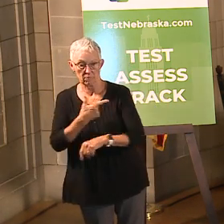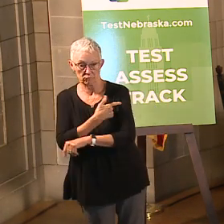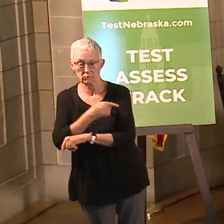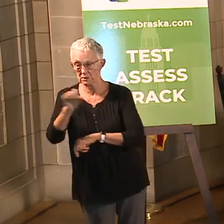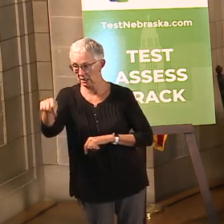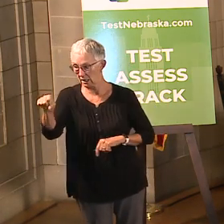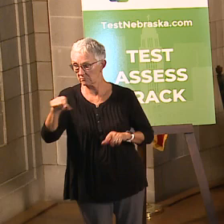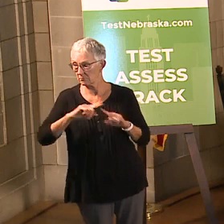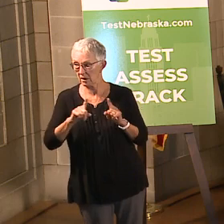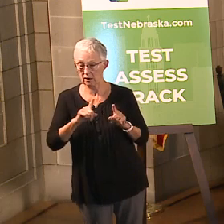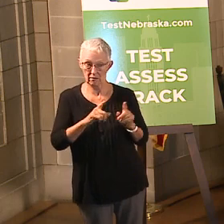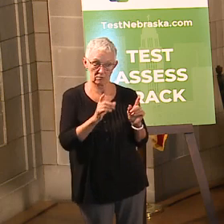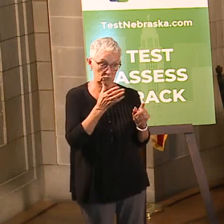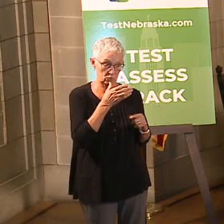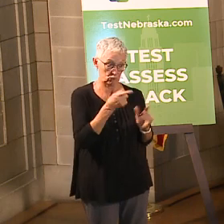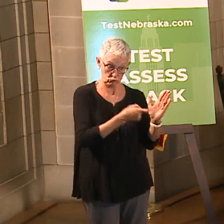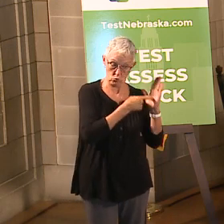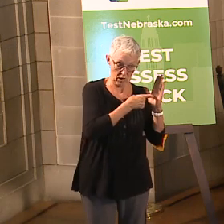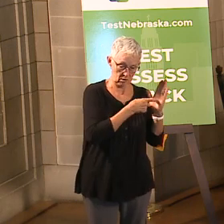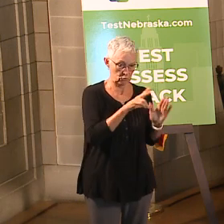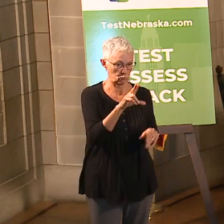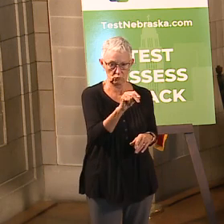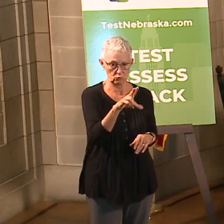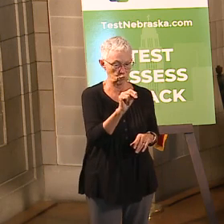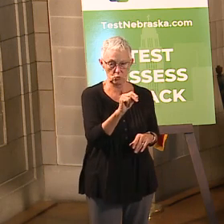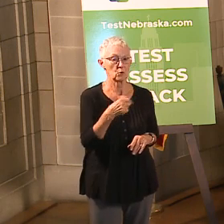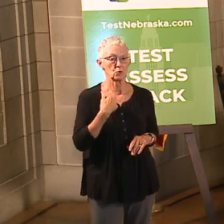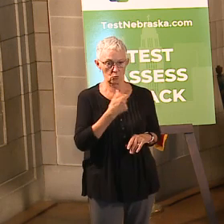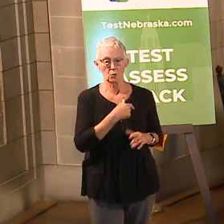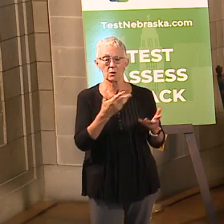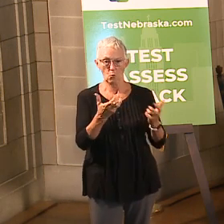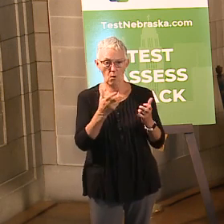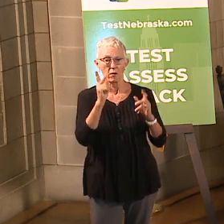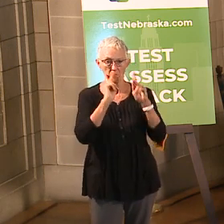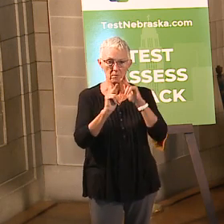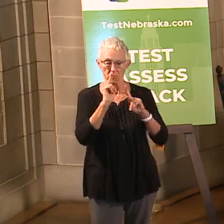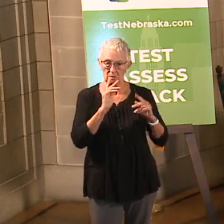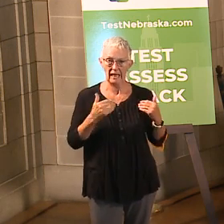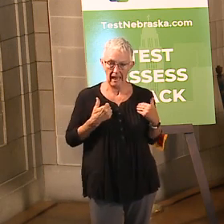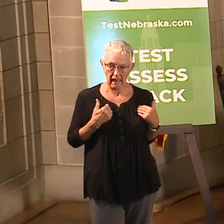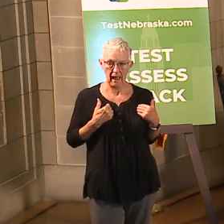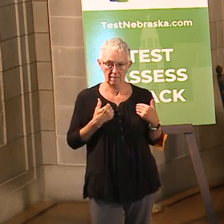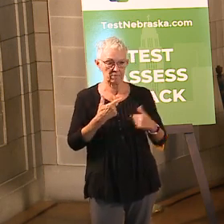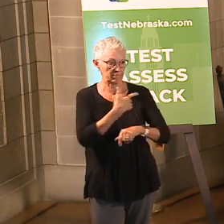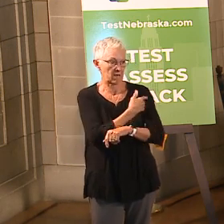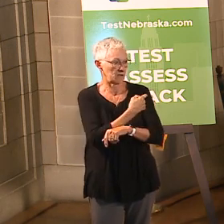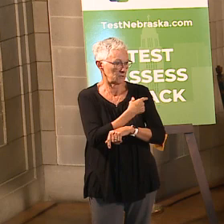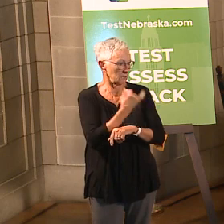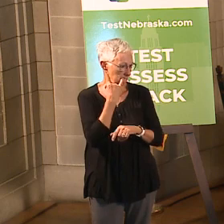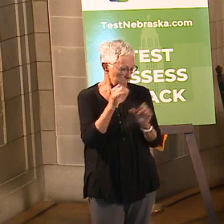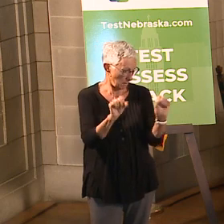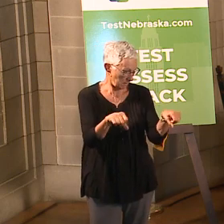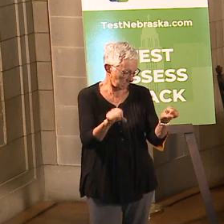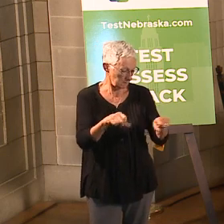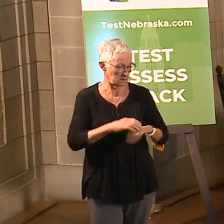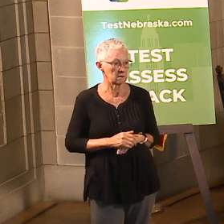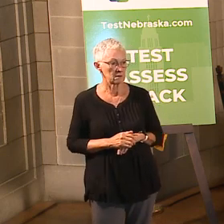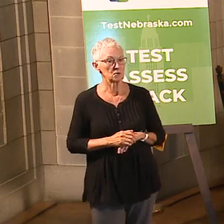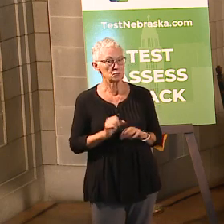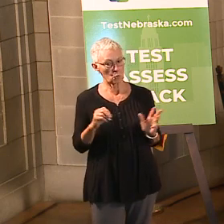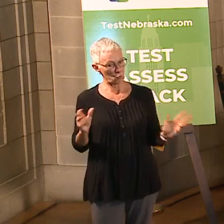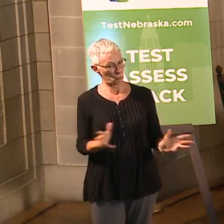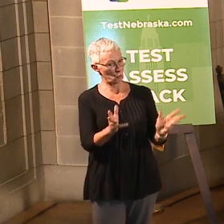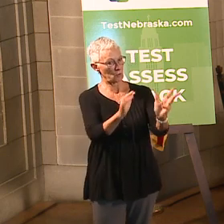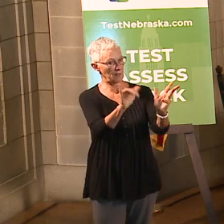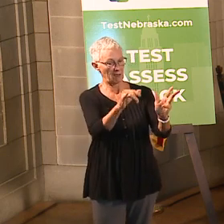think, WalletHub rated us the number nine state for people getting vaccines, so we want people to get those vaccinations, and we want to encourage that use as well